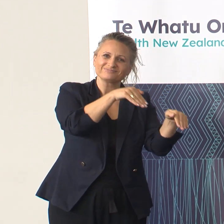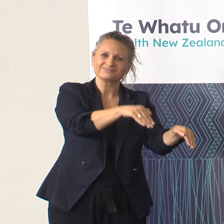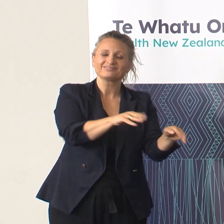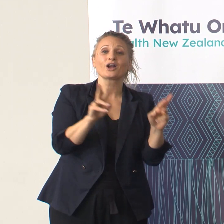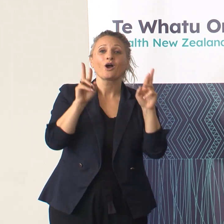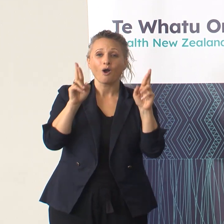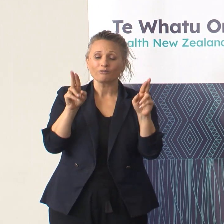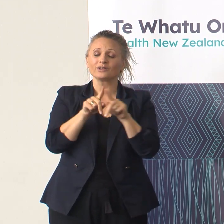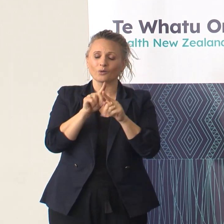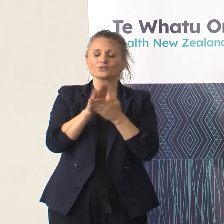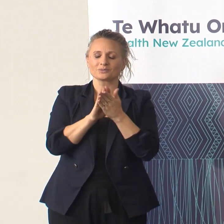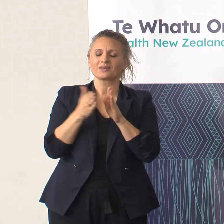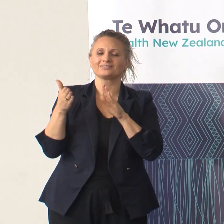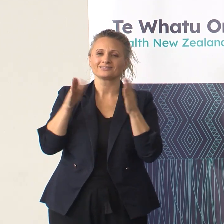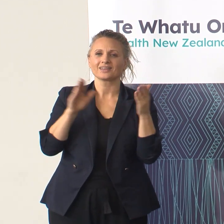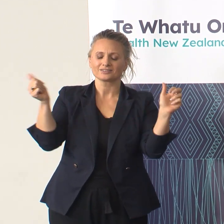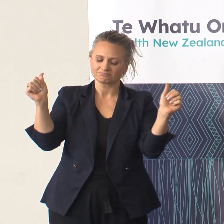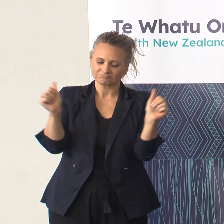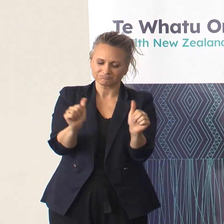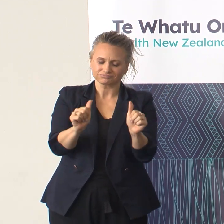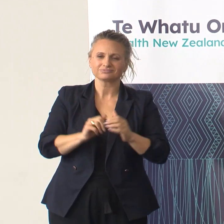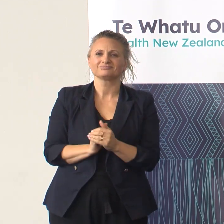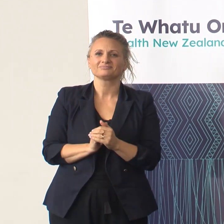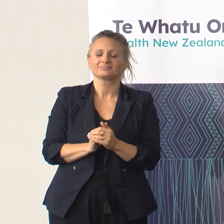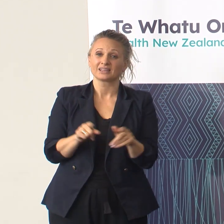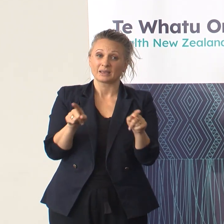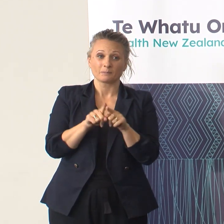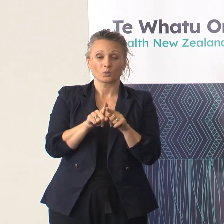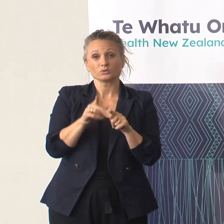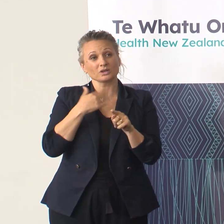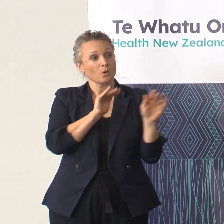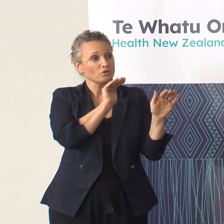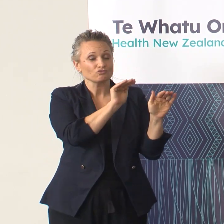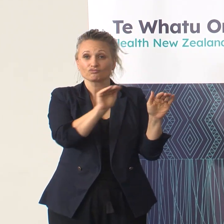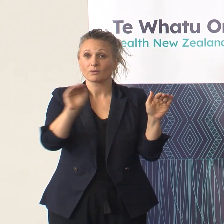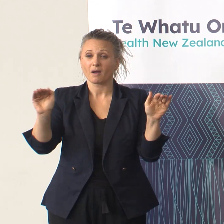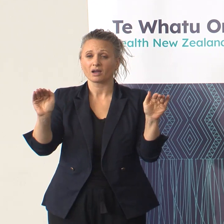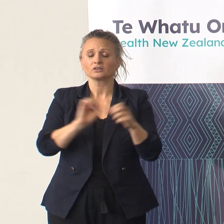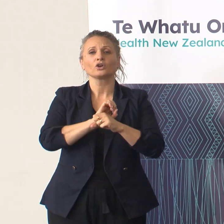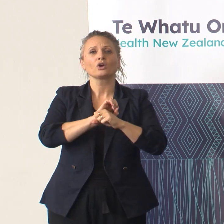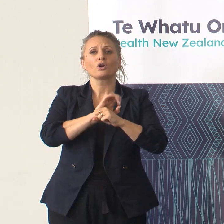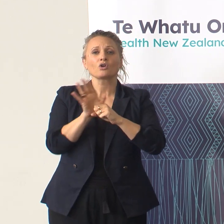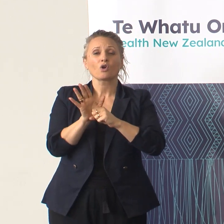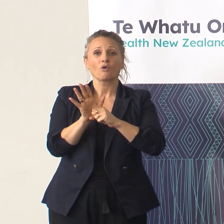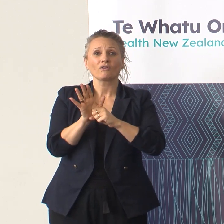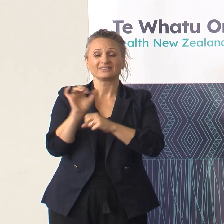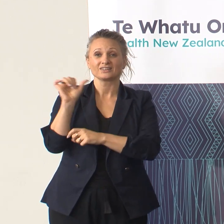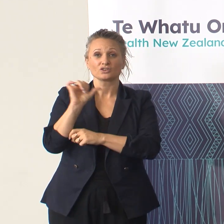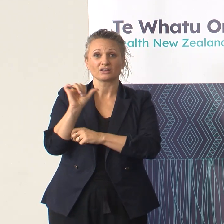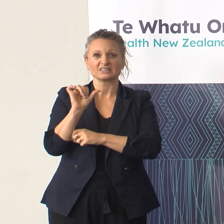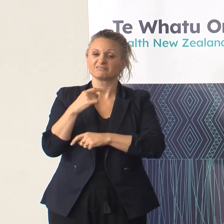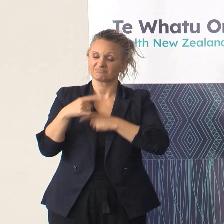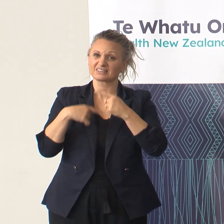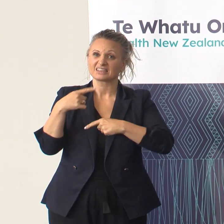as well. I do want to emphasise, however, that COVID-19 is continuing to have a significant impact,